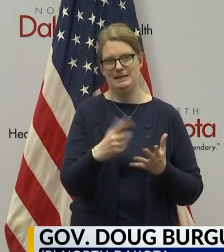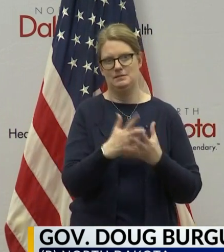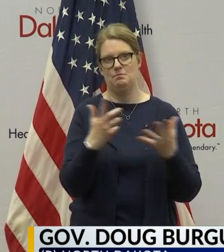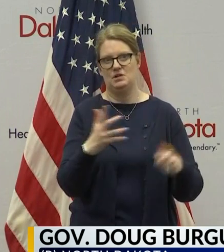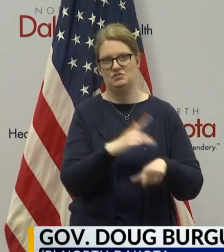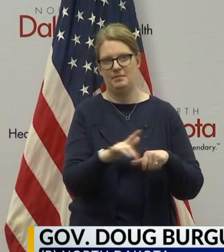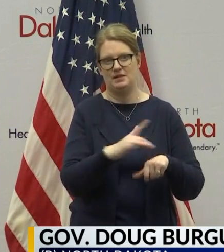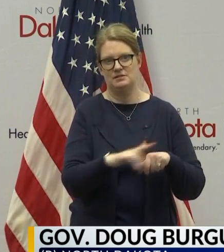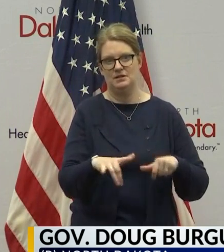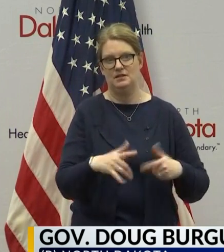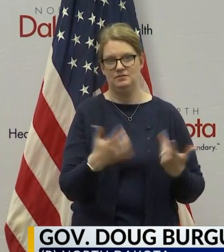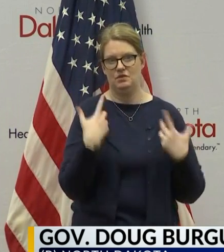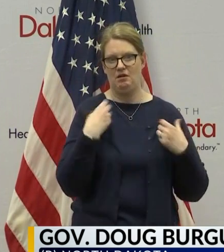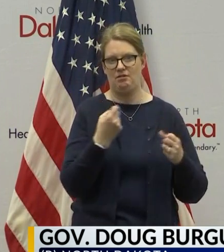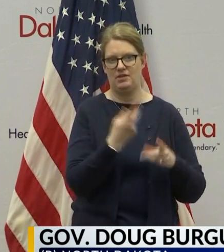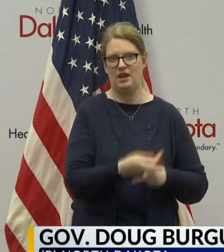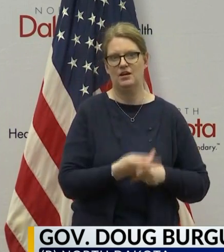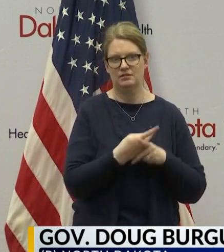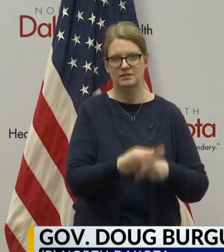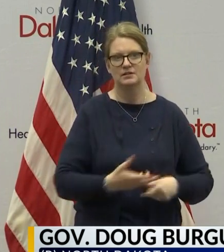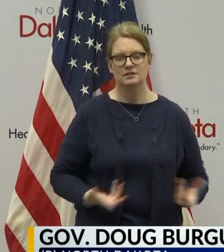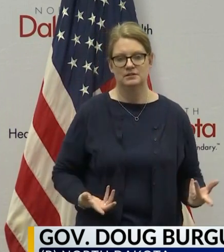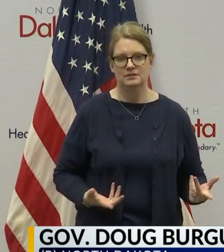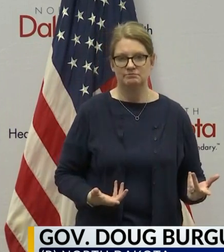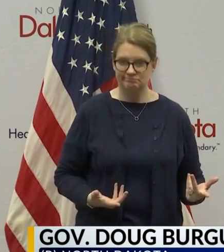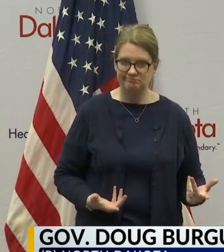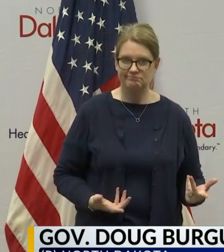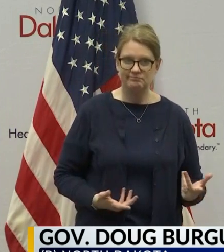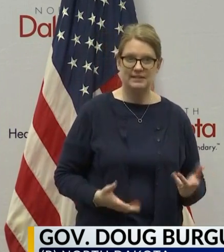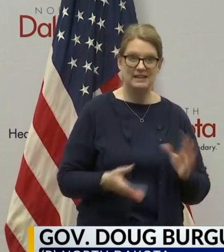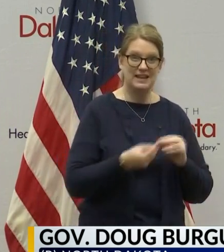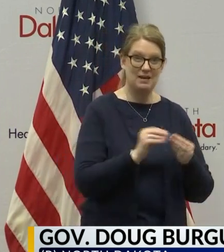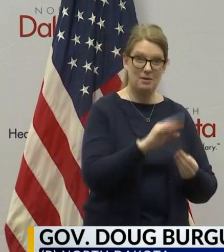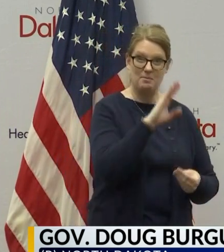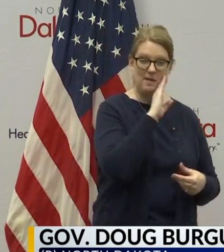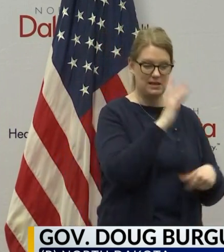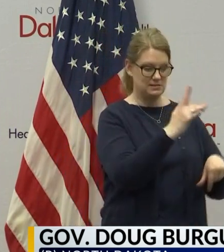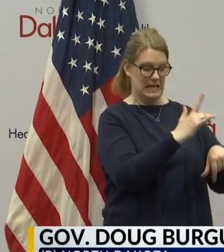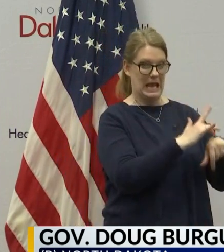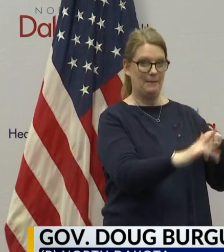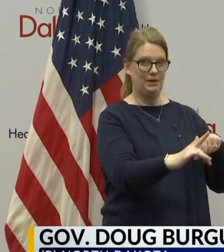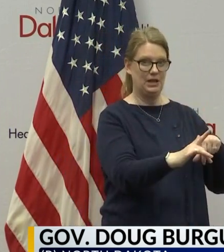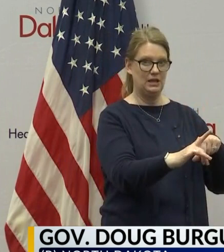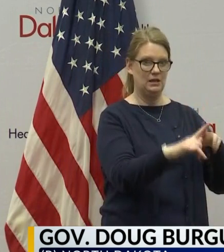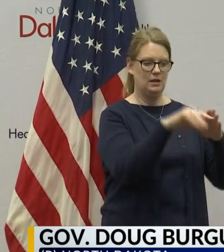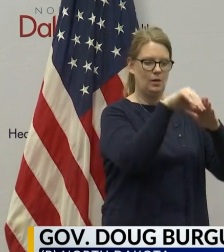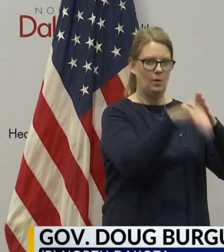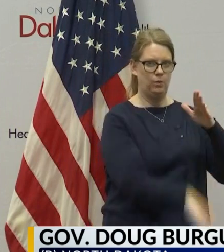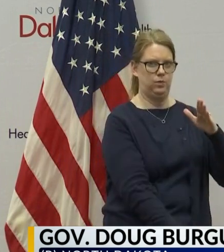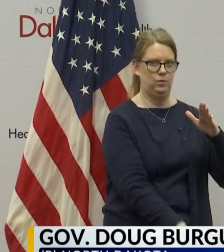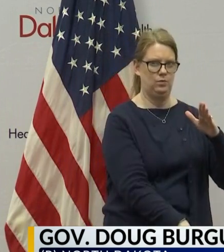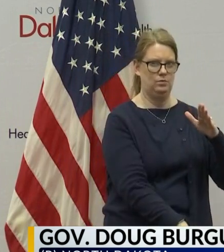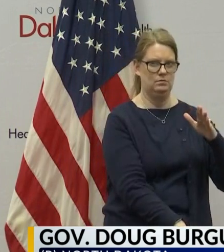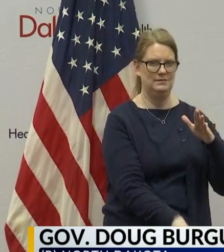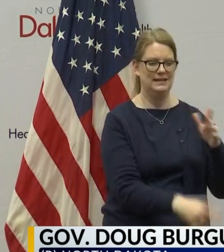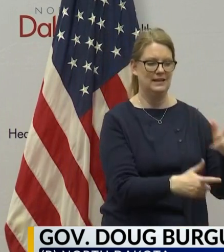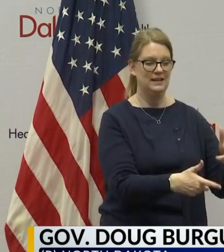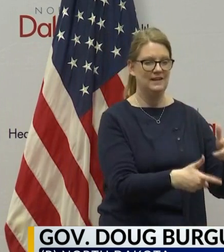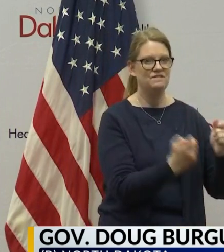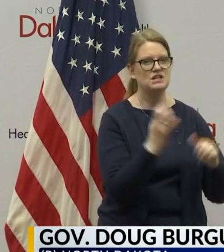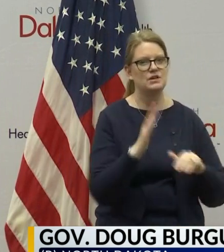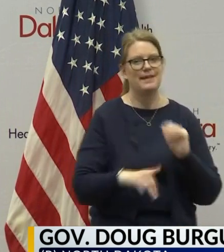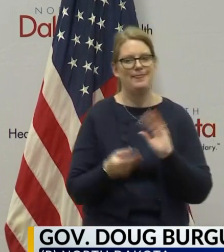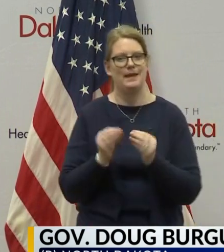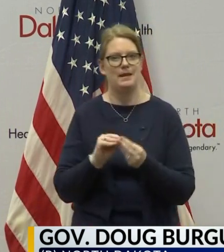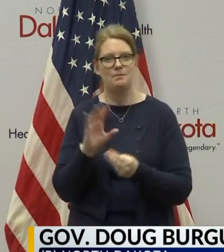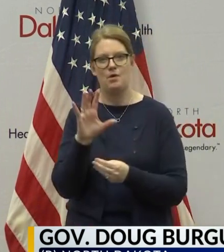because the number of beds that are unoccupied currently is dropping faster than the number of COVID patients that are coming